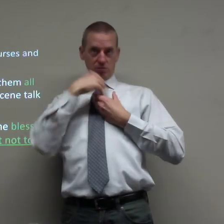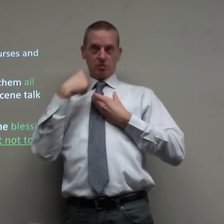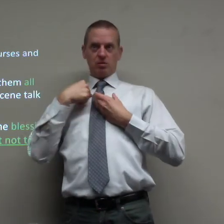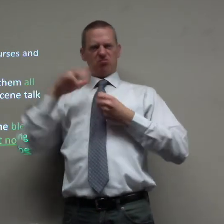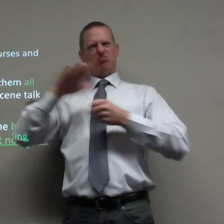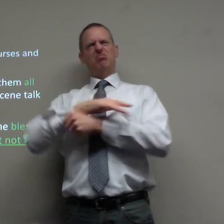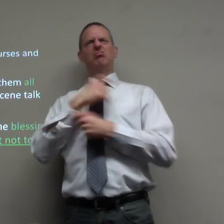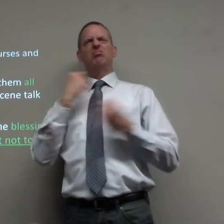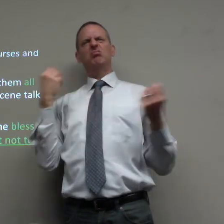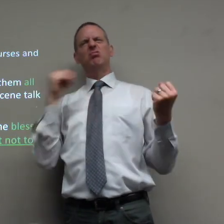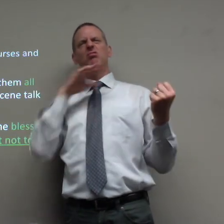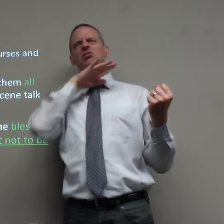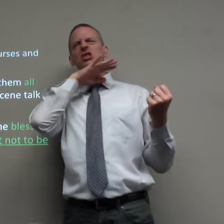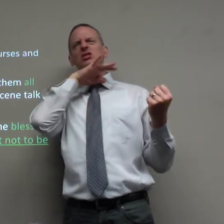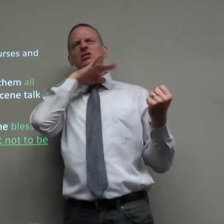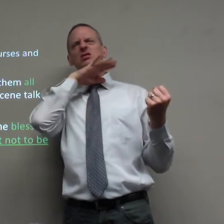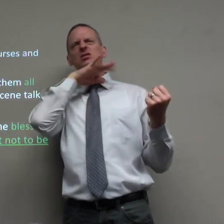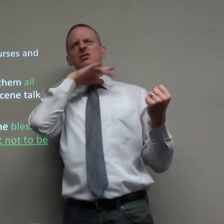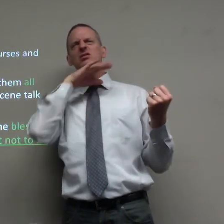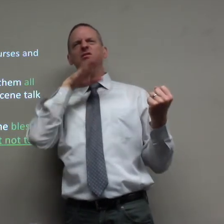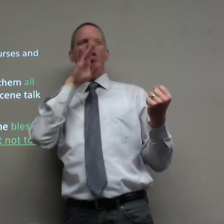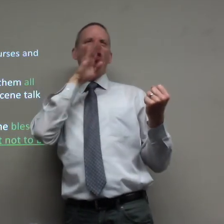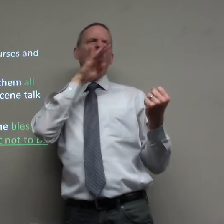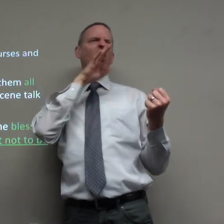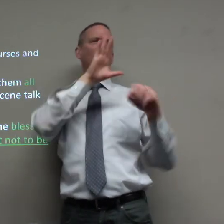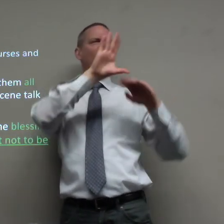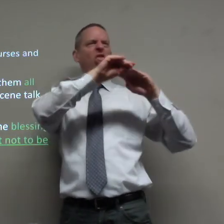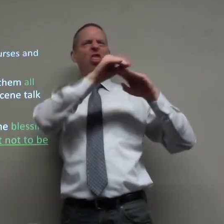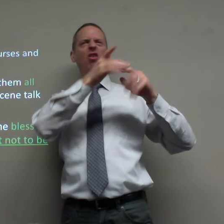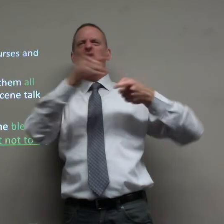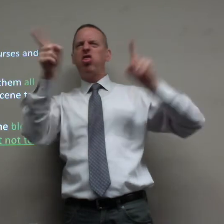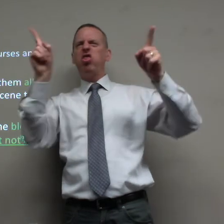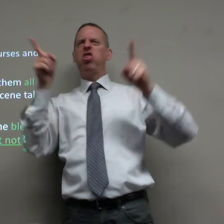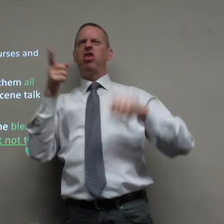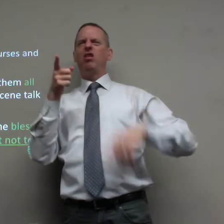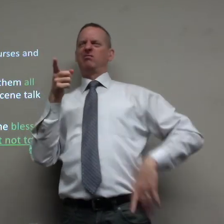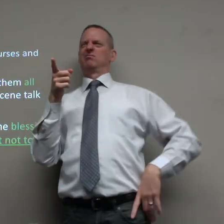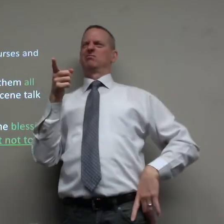and part of us we're full of obscenities we're sitting people down